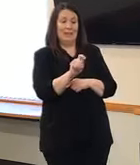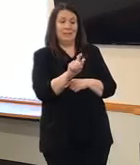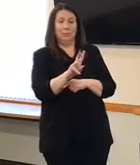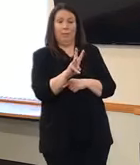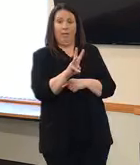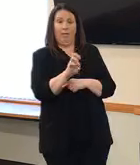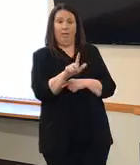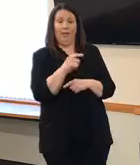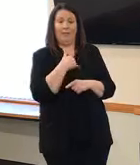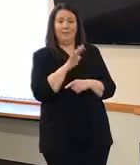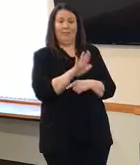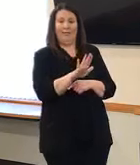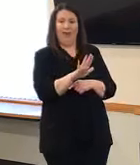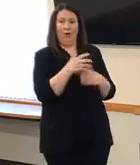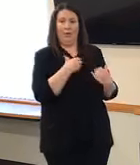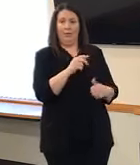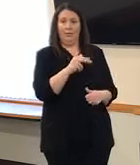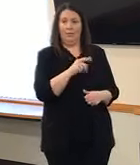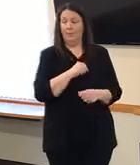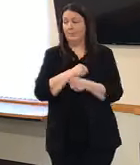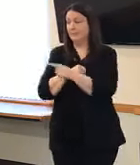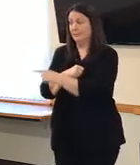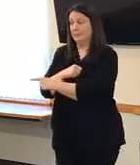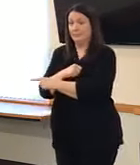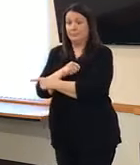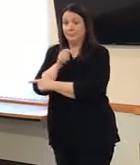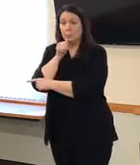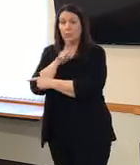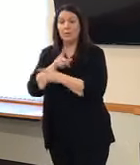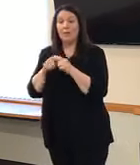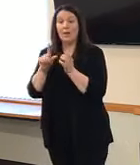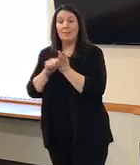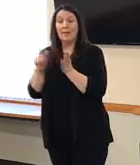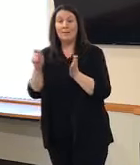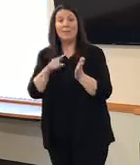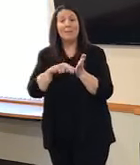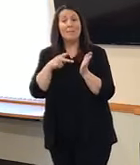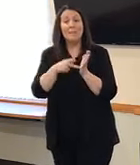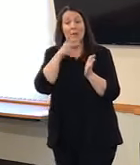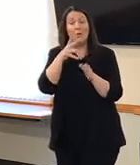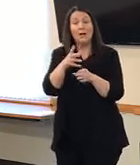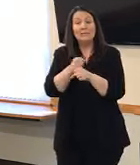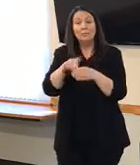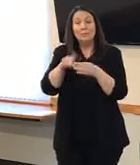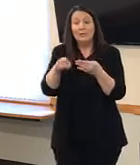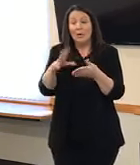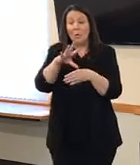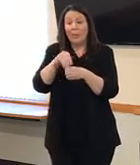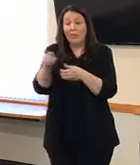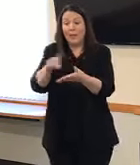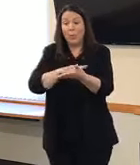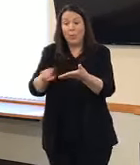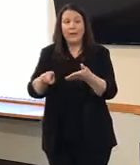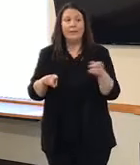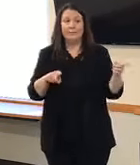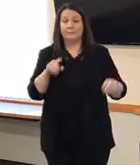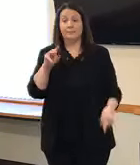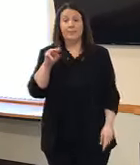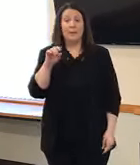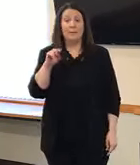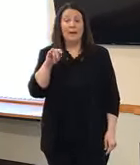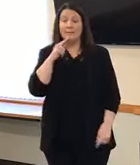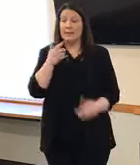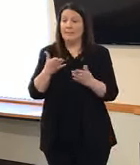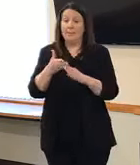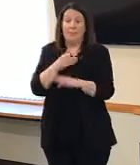it'll be possibly a week before we start seeing those, like there are any? It might be sooner than that, hopefully, but yes, they should start rolling in.